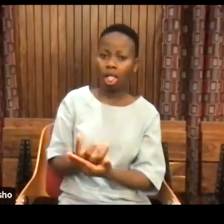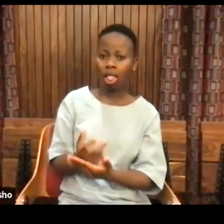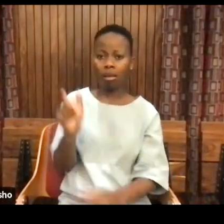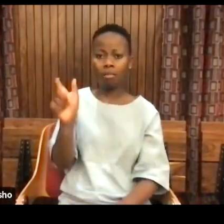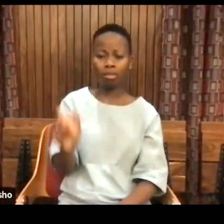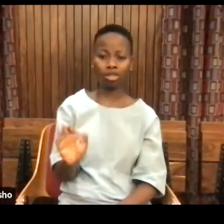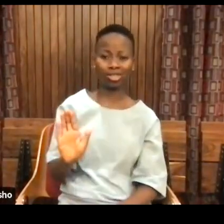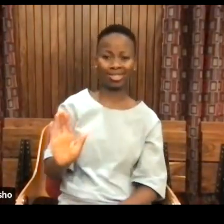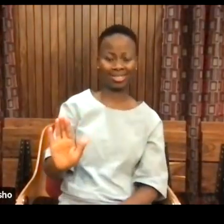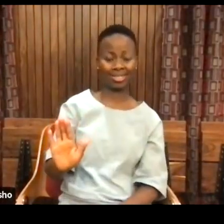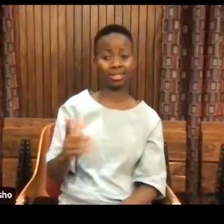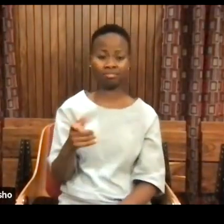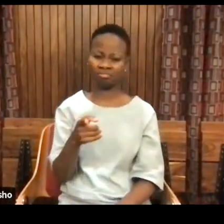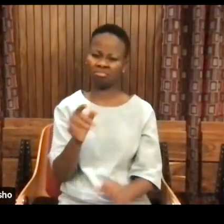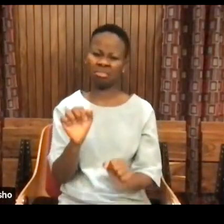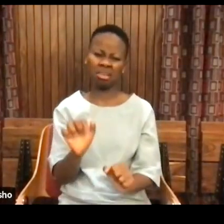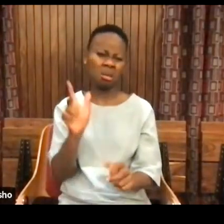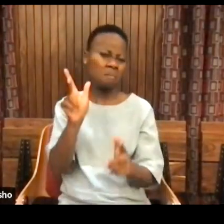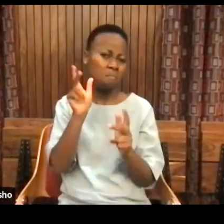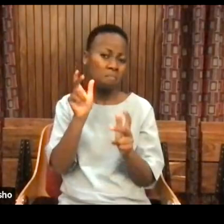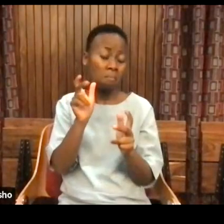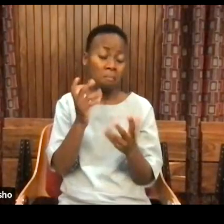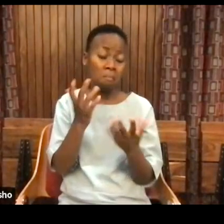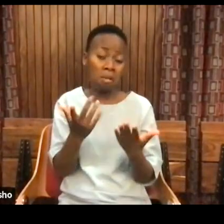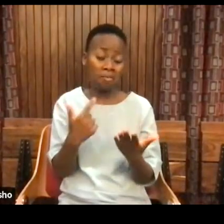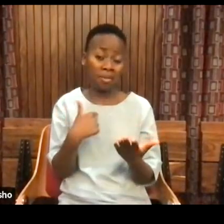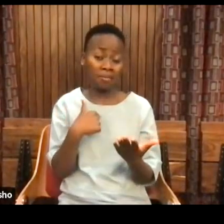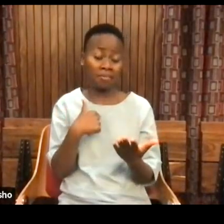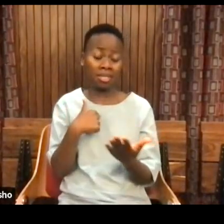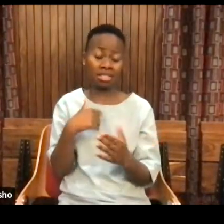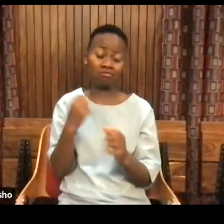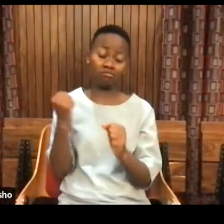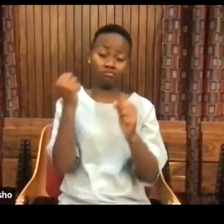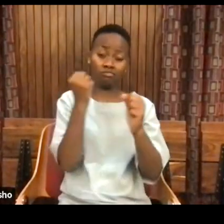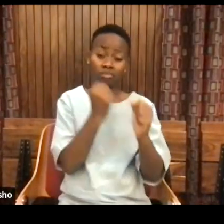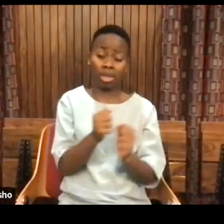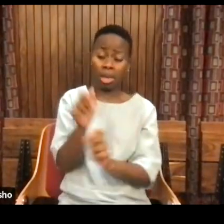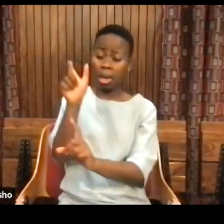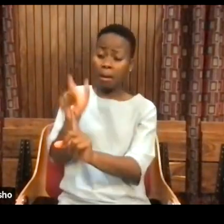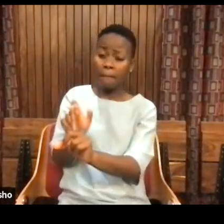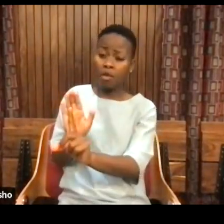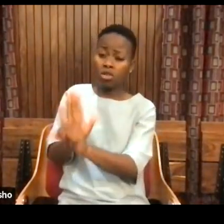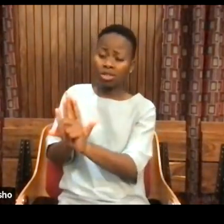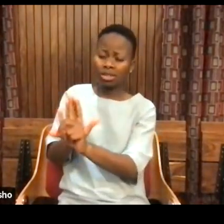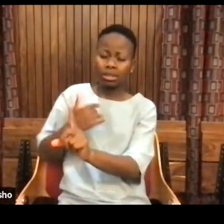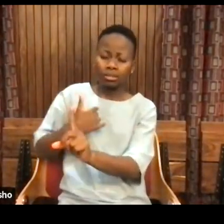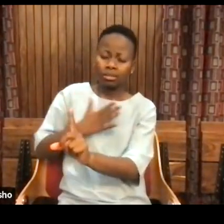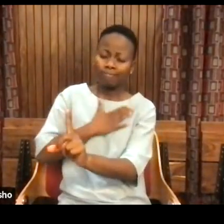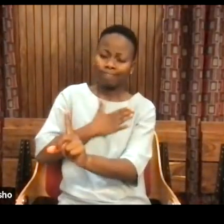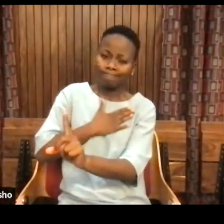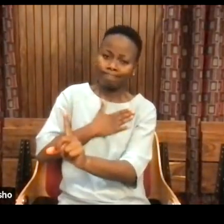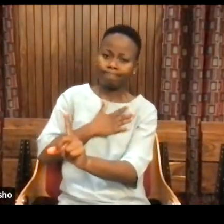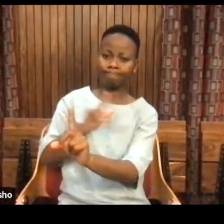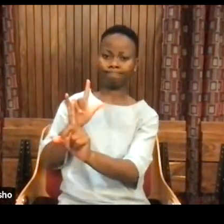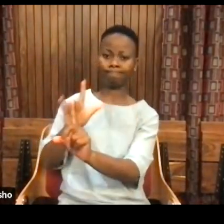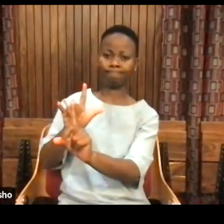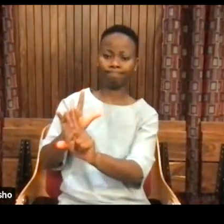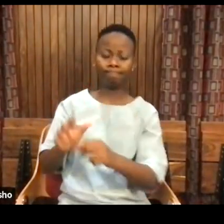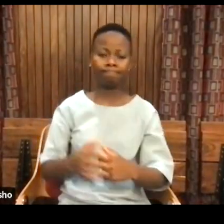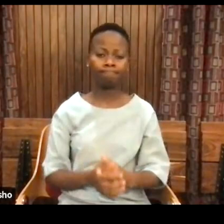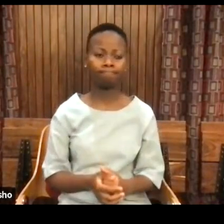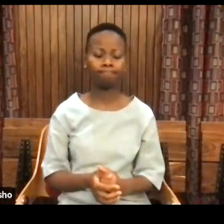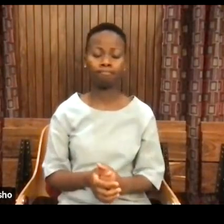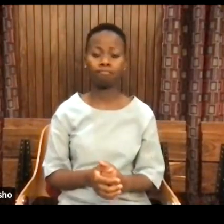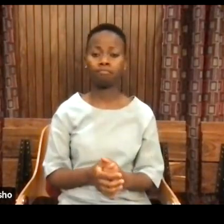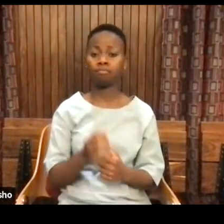probably tell from the way I'm speaking, I'm speaking about a person I dearly loved. On May